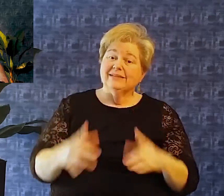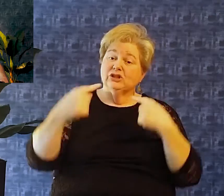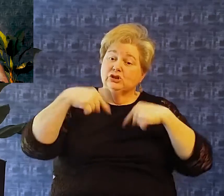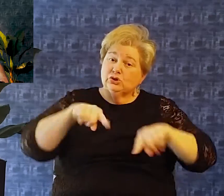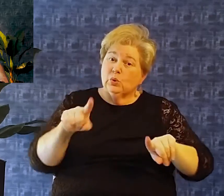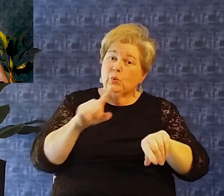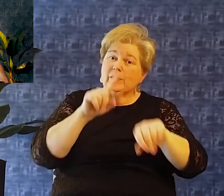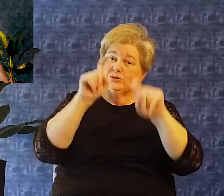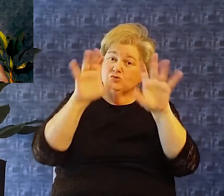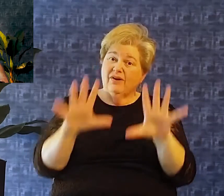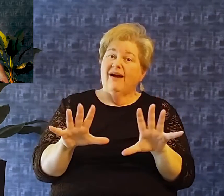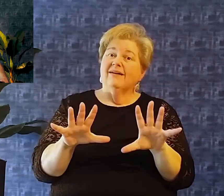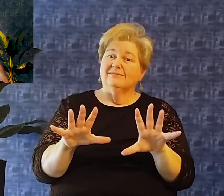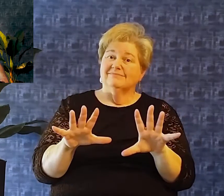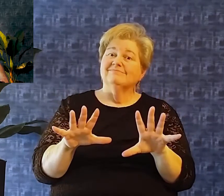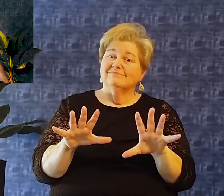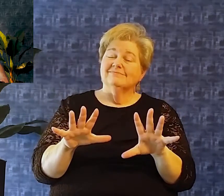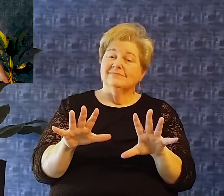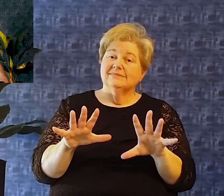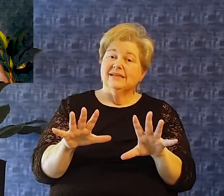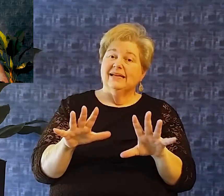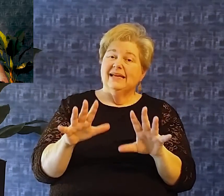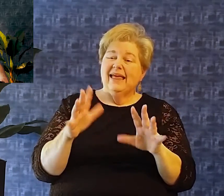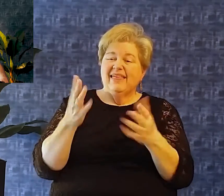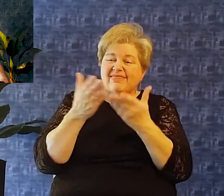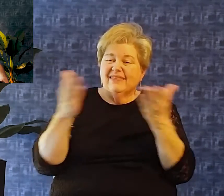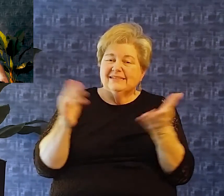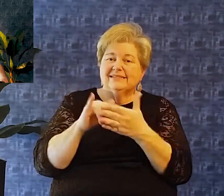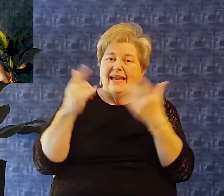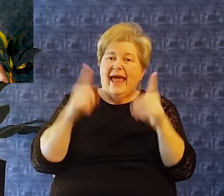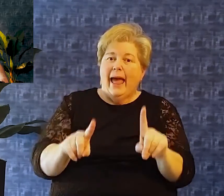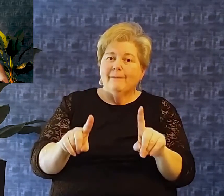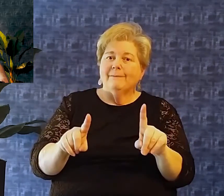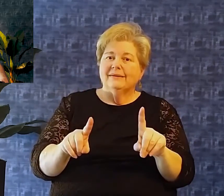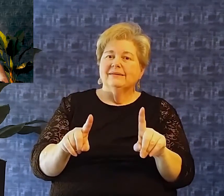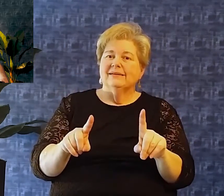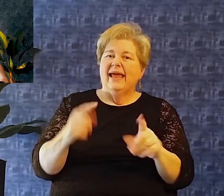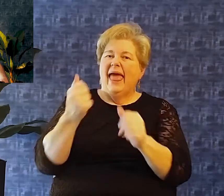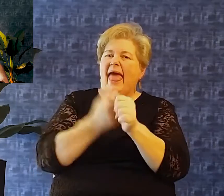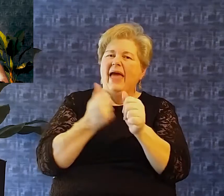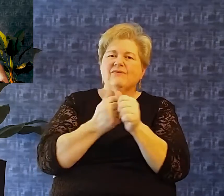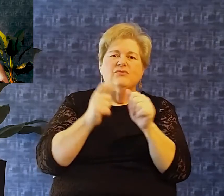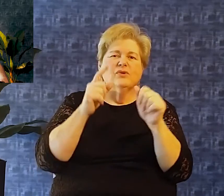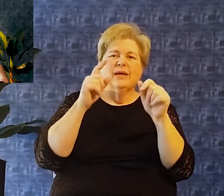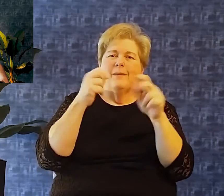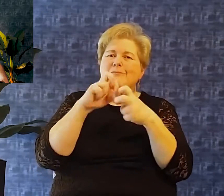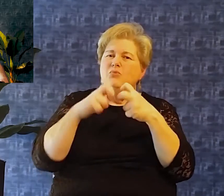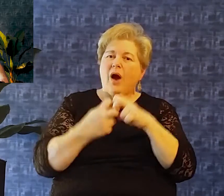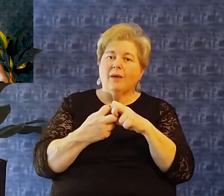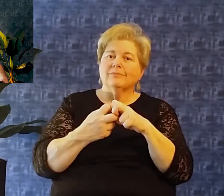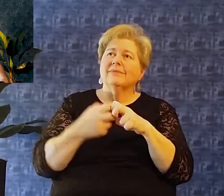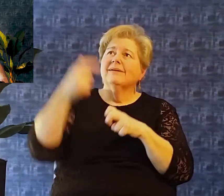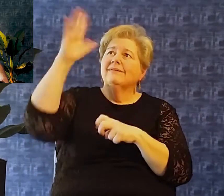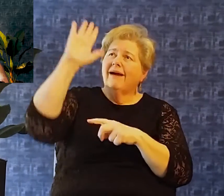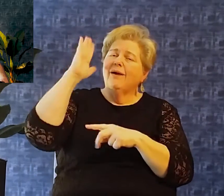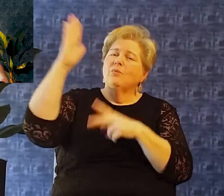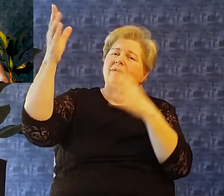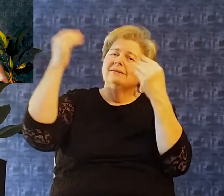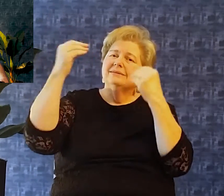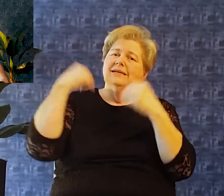in every crisis There are things that come up in every crisis that god uses to instruct us And to teach